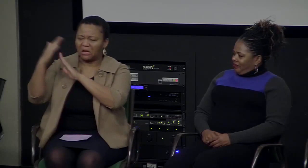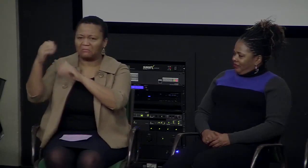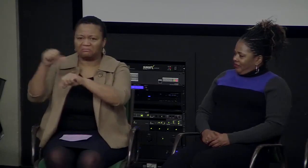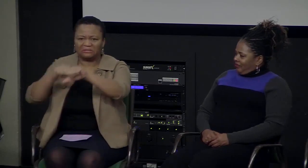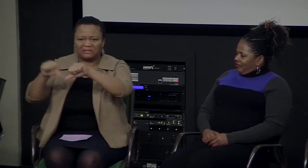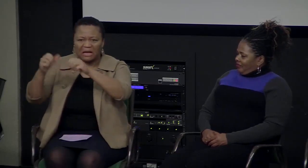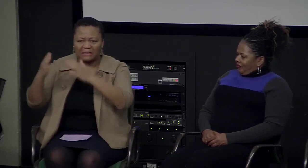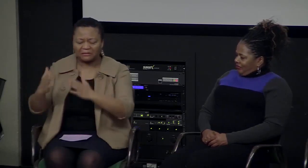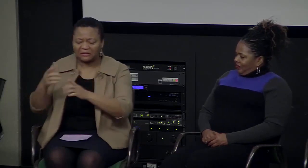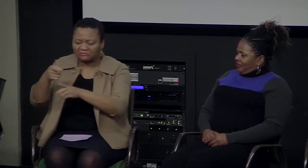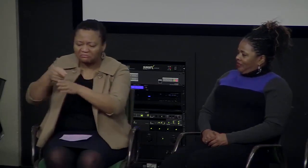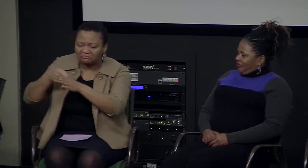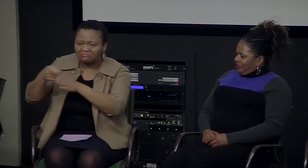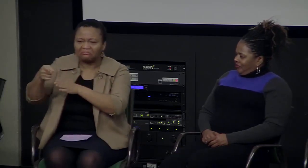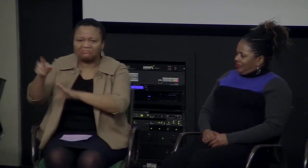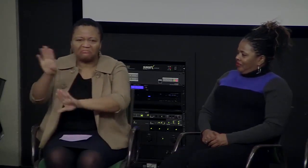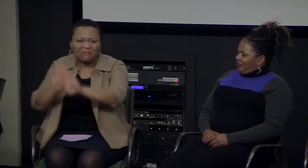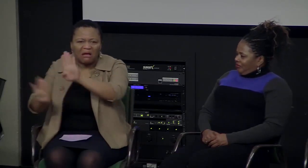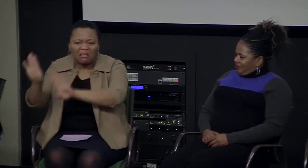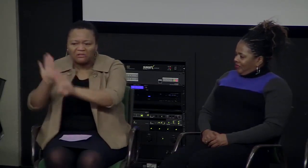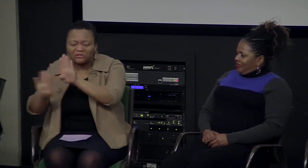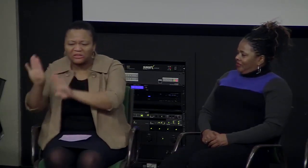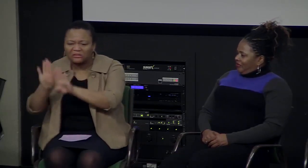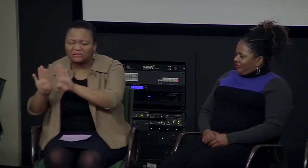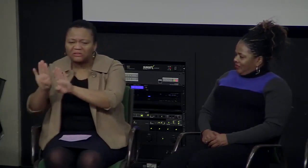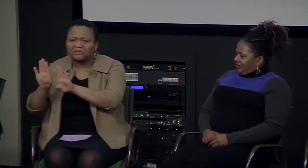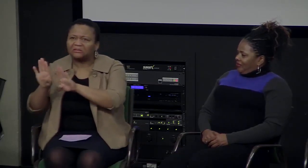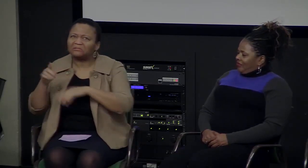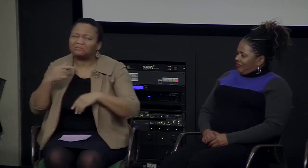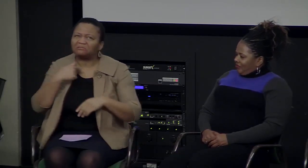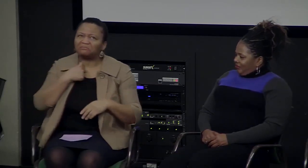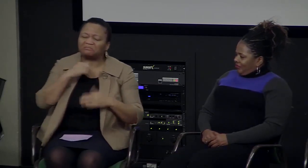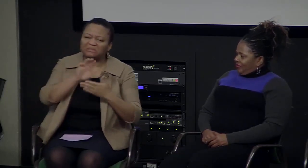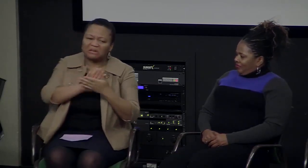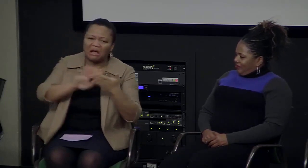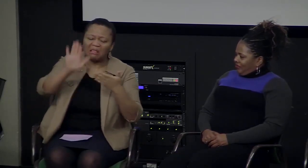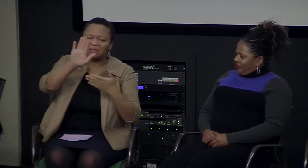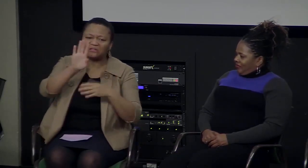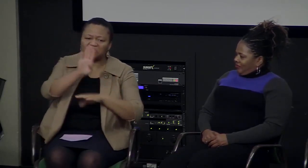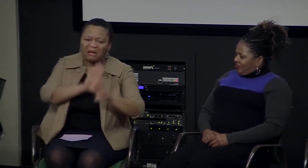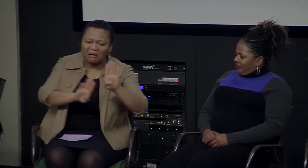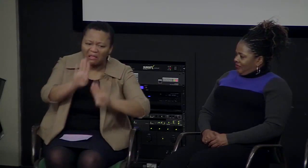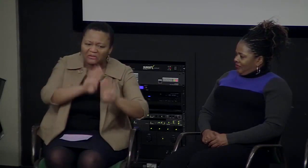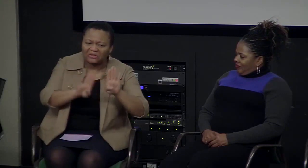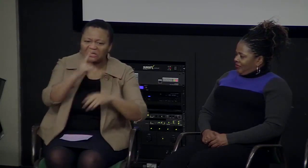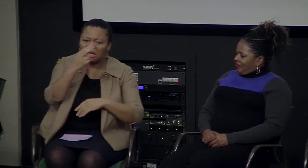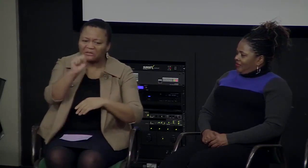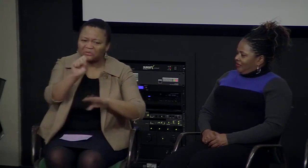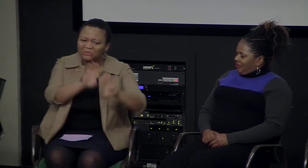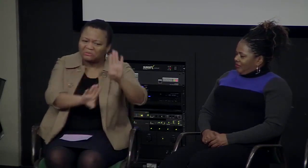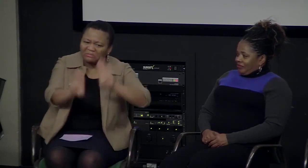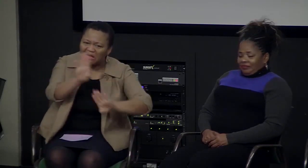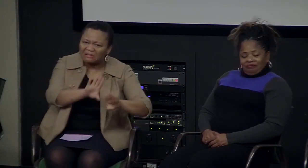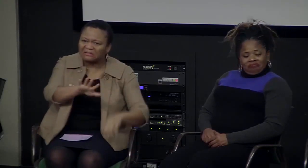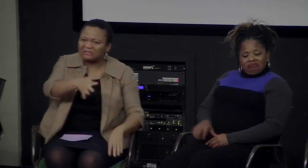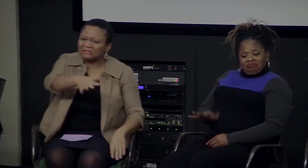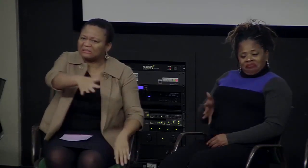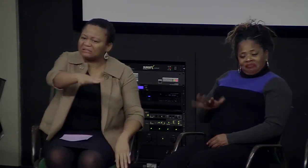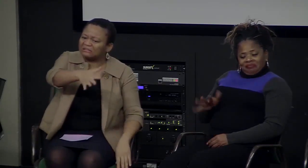and he is a scientist that's achieved a lot in biology and obviously I have had biology